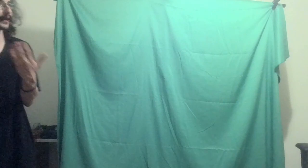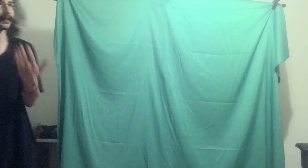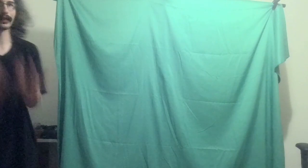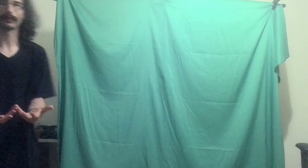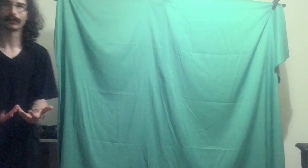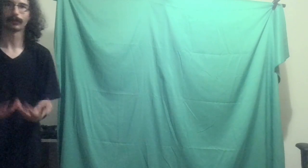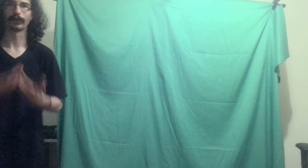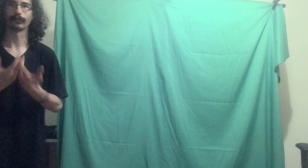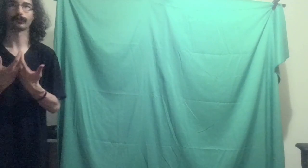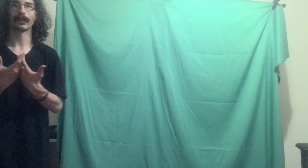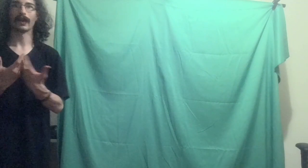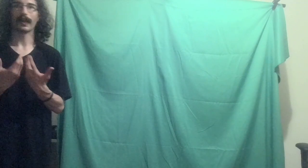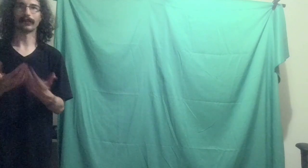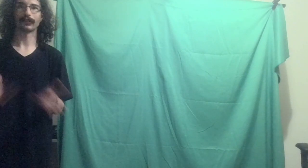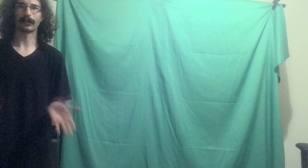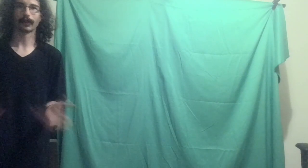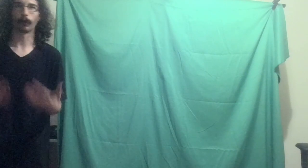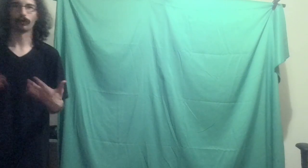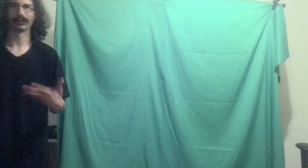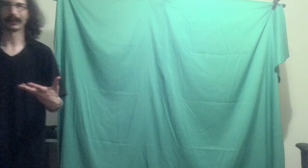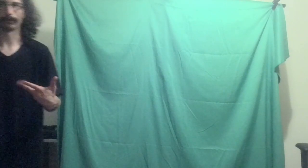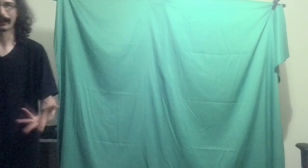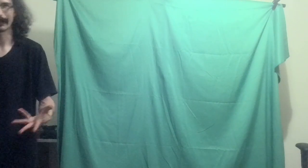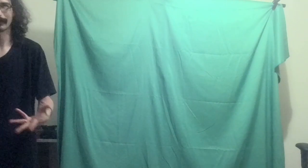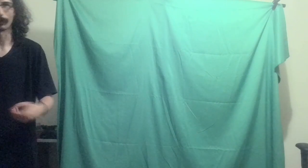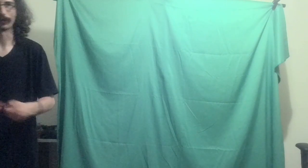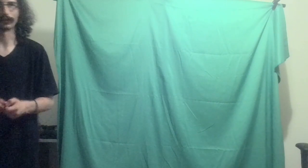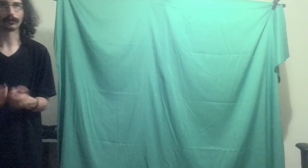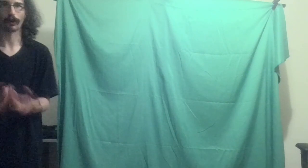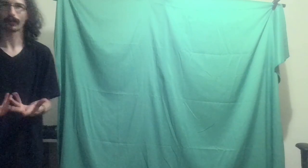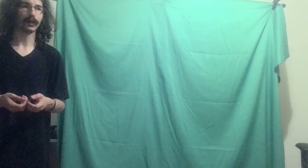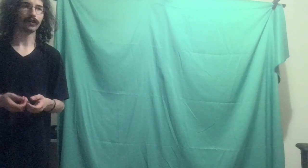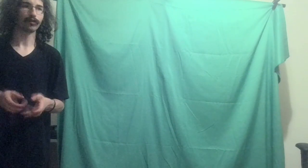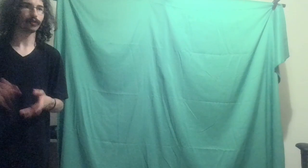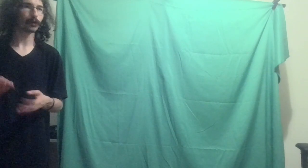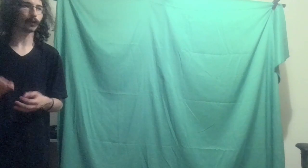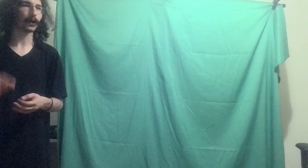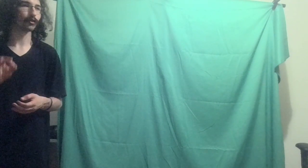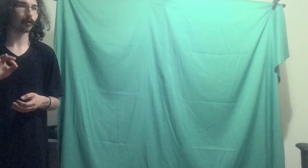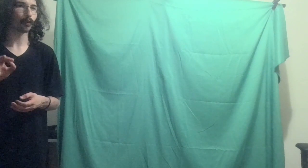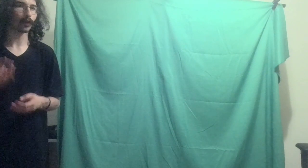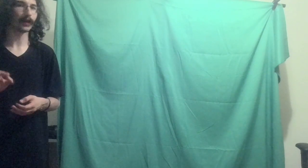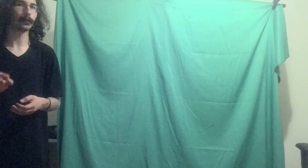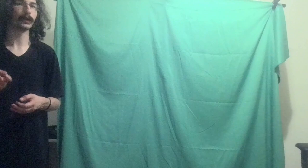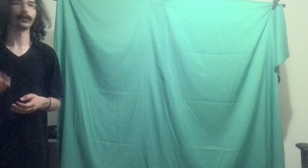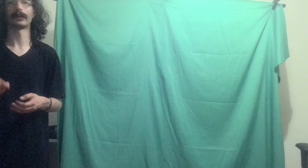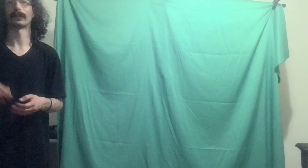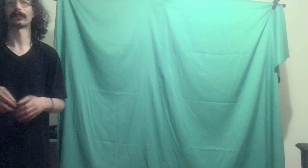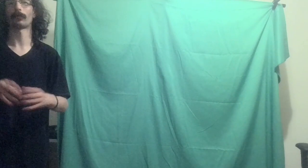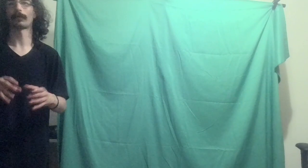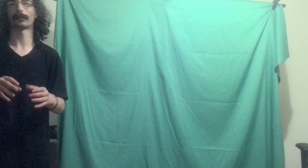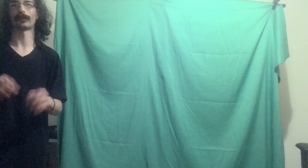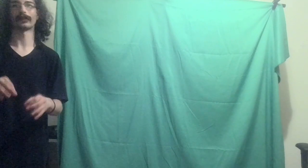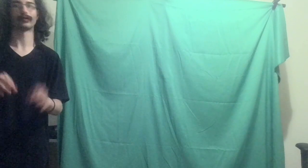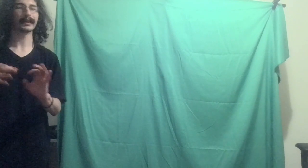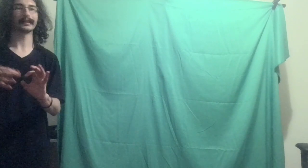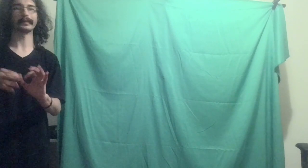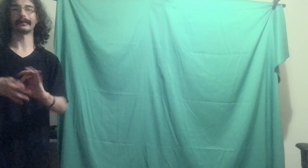this where it's not really overly complex, we're just talking. Still requires quite a bit of editing because I want to make sure I try to get the audio